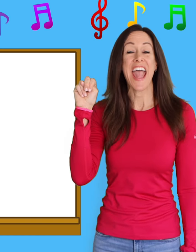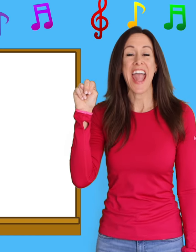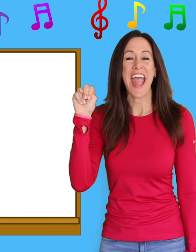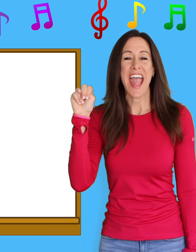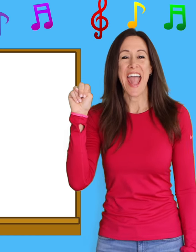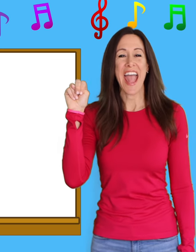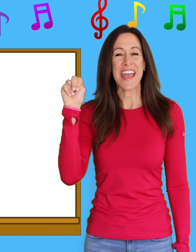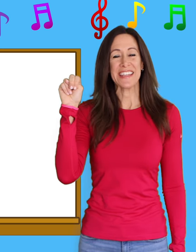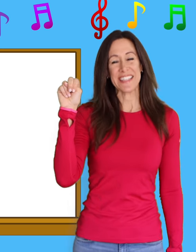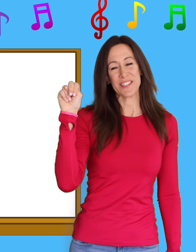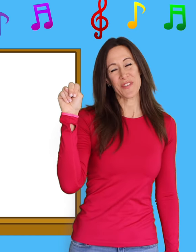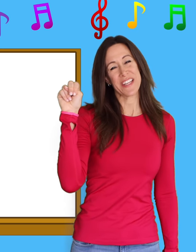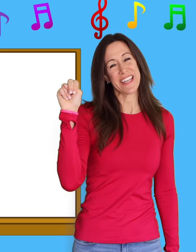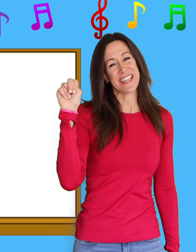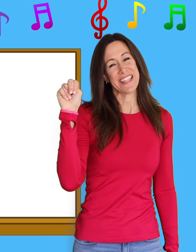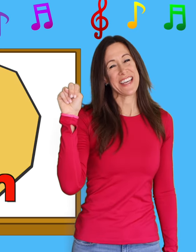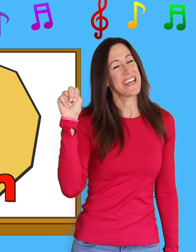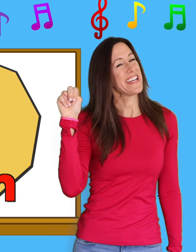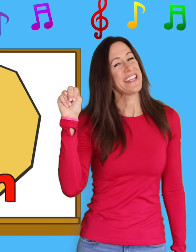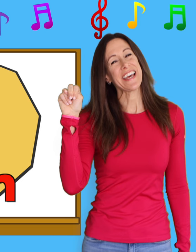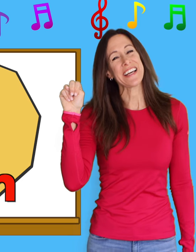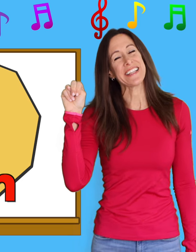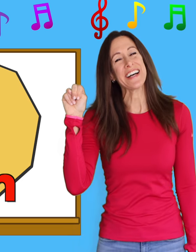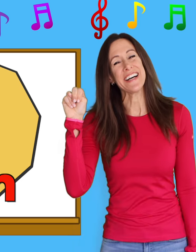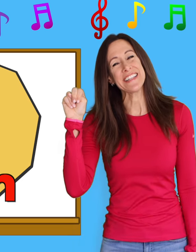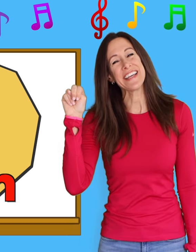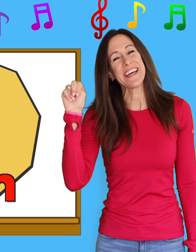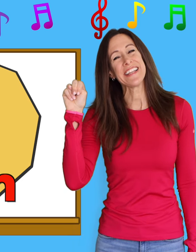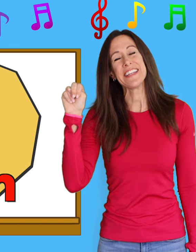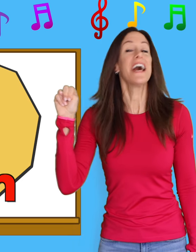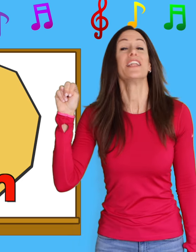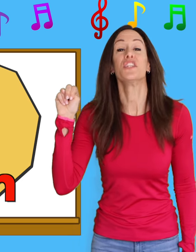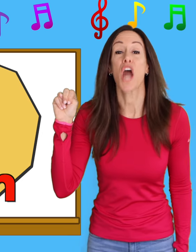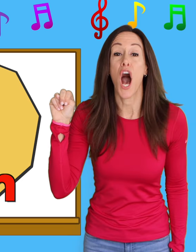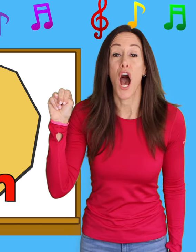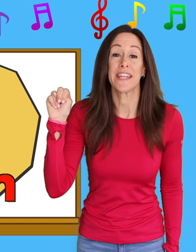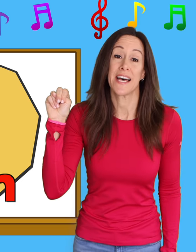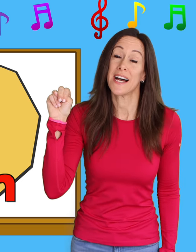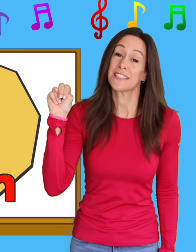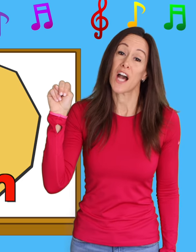is for N-N-N-onagon, N-N-nonagon